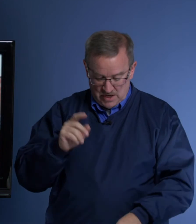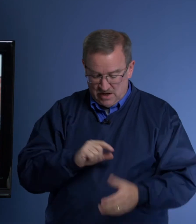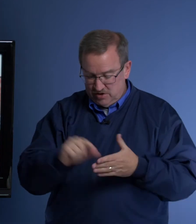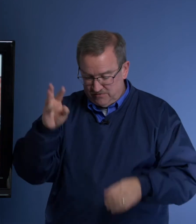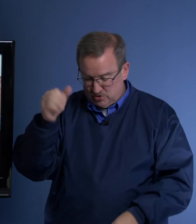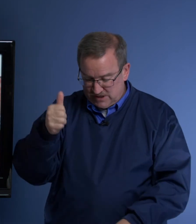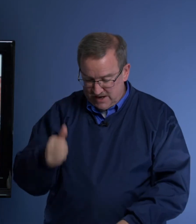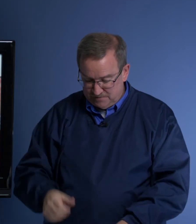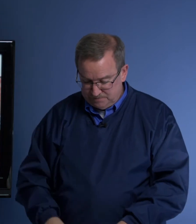look at verse 10.